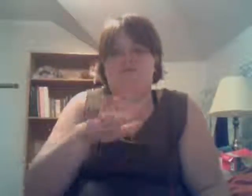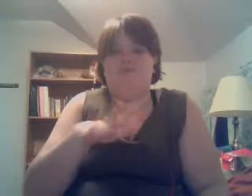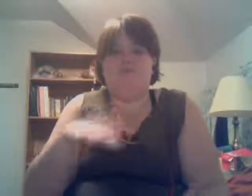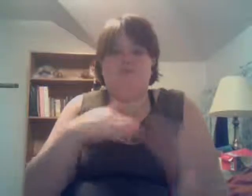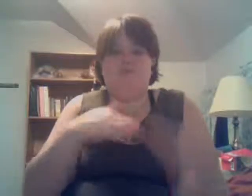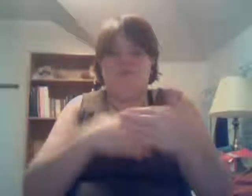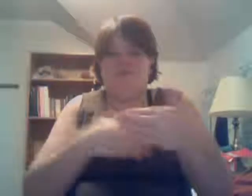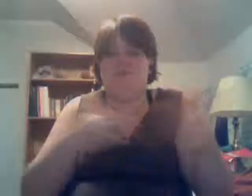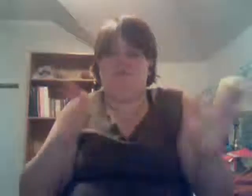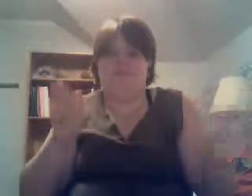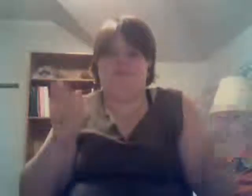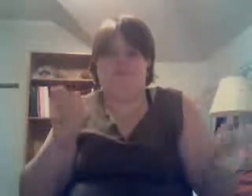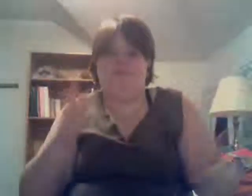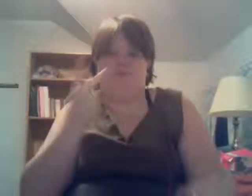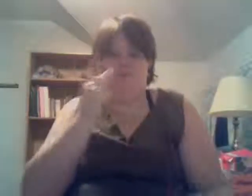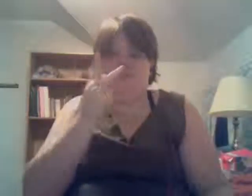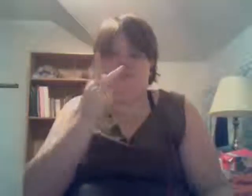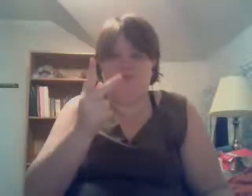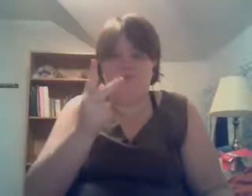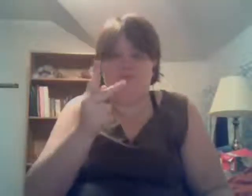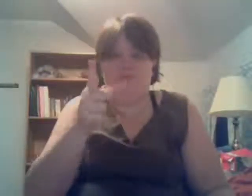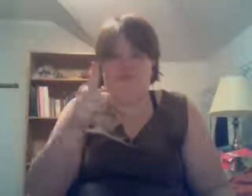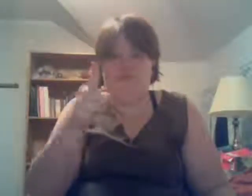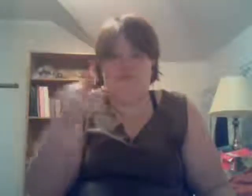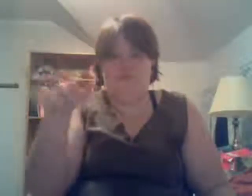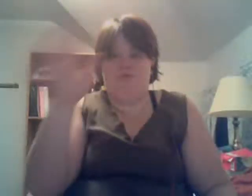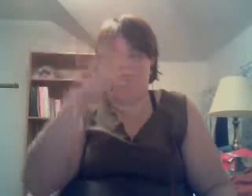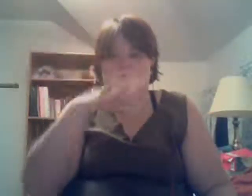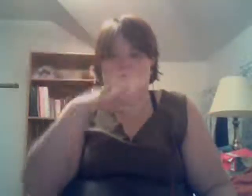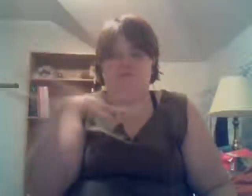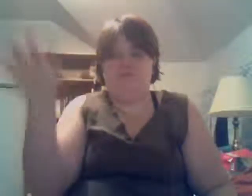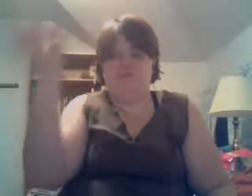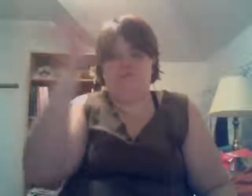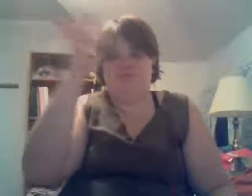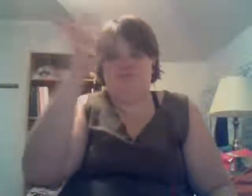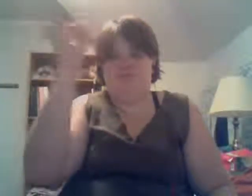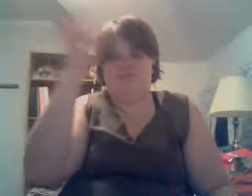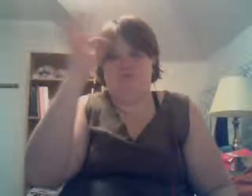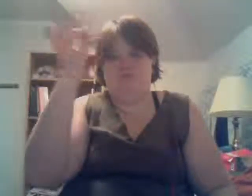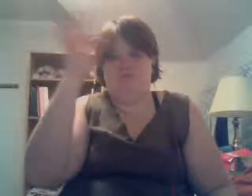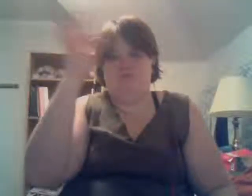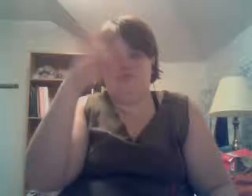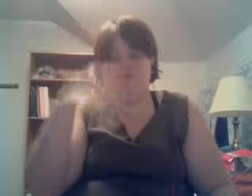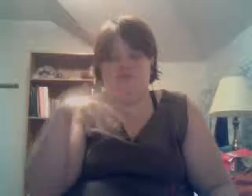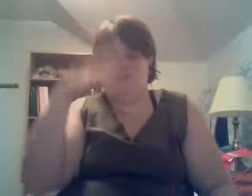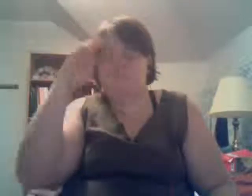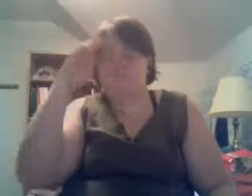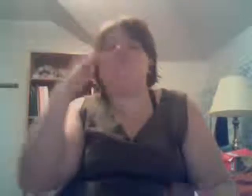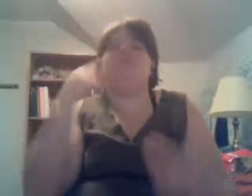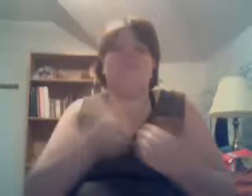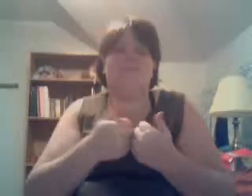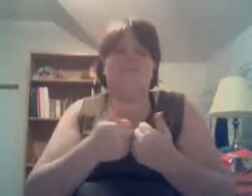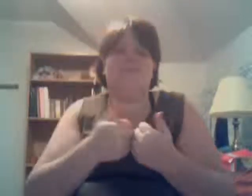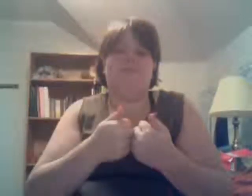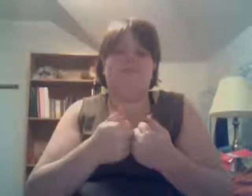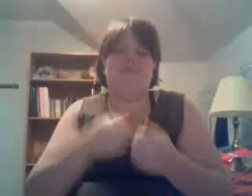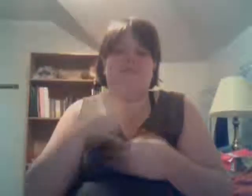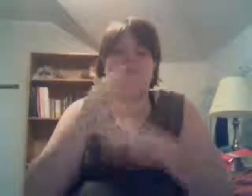Everyone else in the room can see it Everyone else but you Baby, you